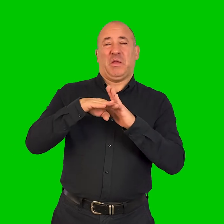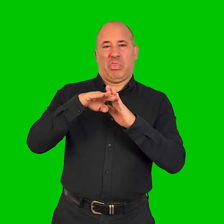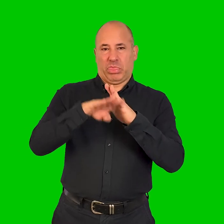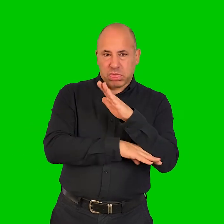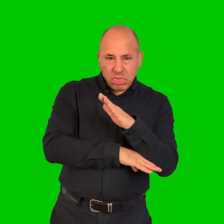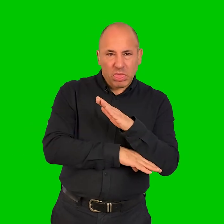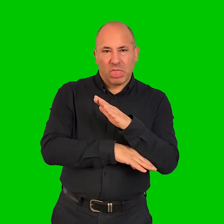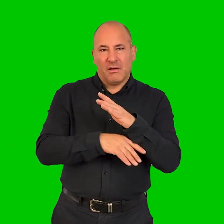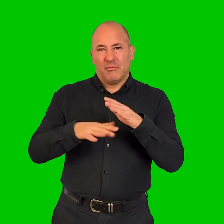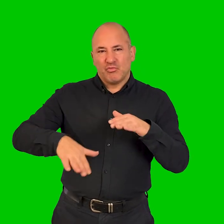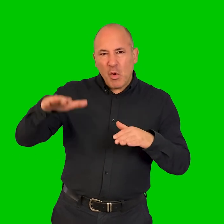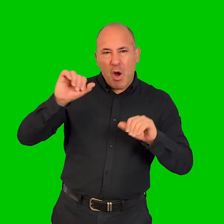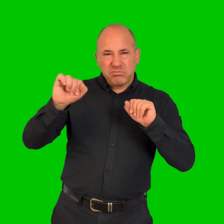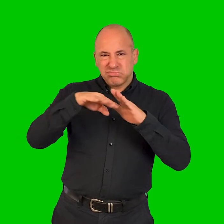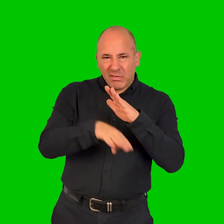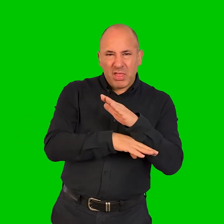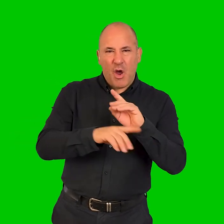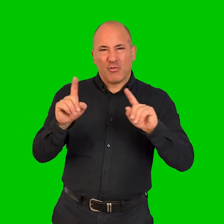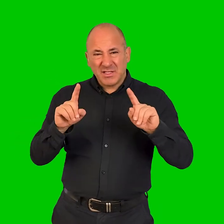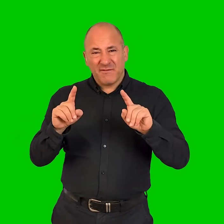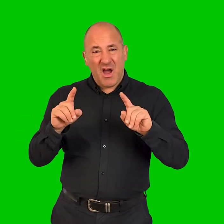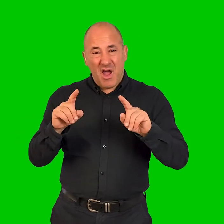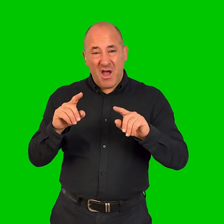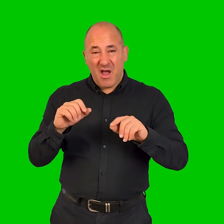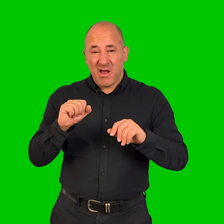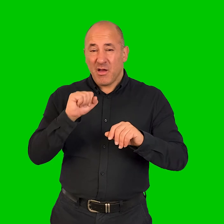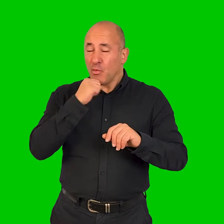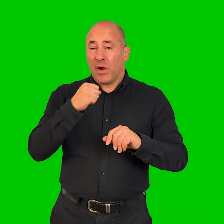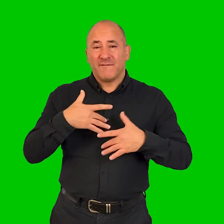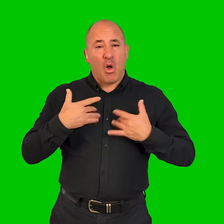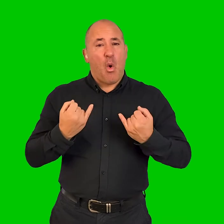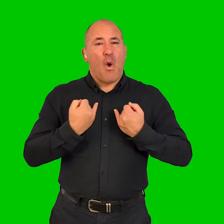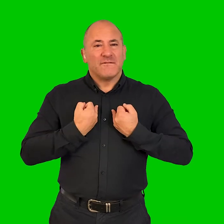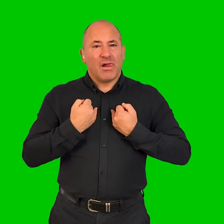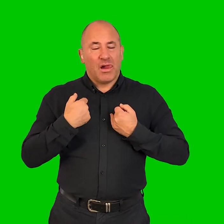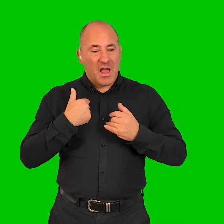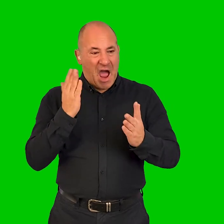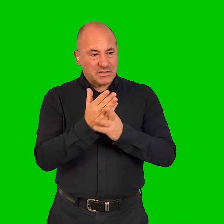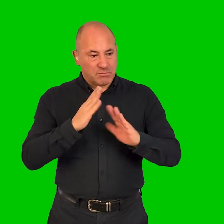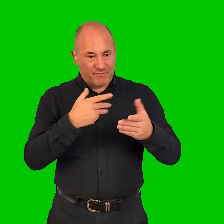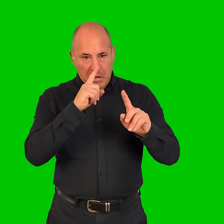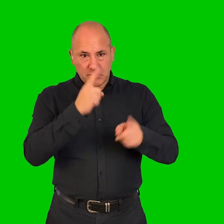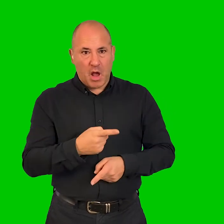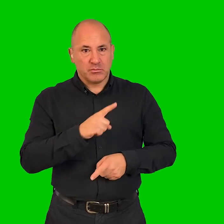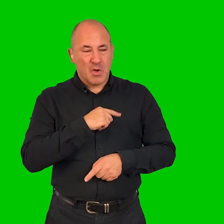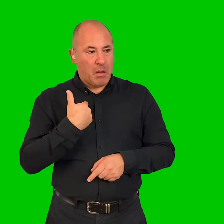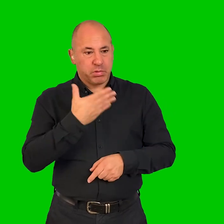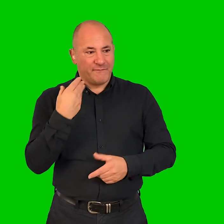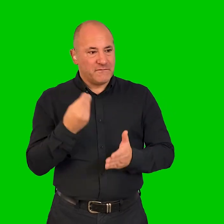well off, artists from more disenfranchised and underprivileged backgrounds are going to feel terrible for not